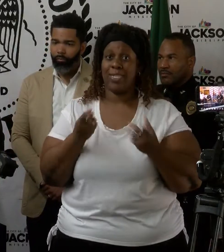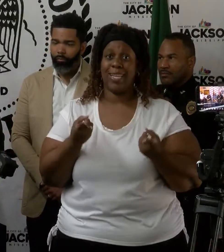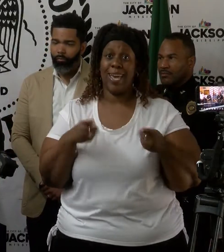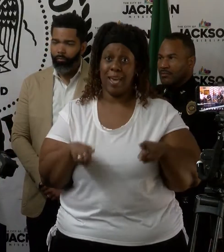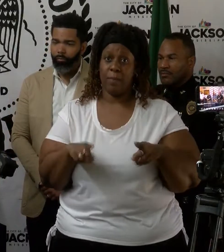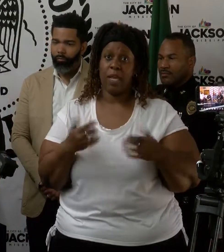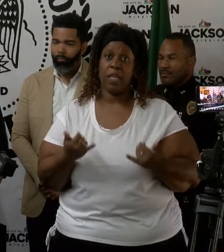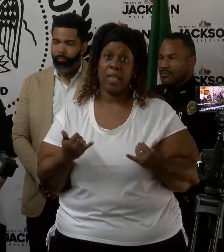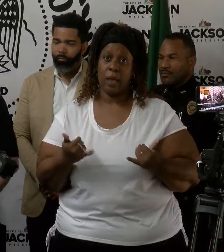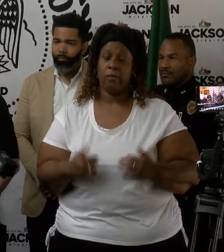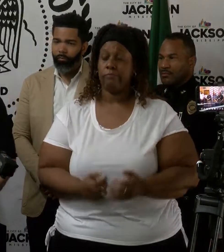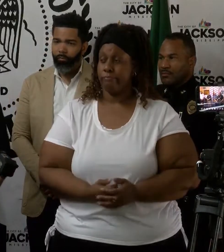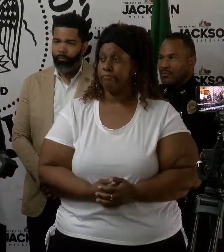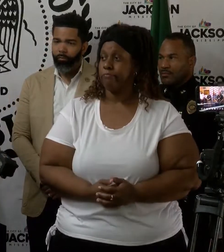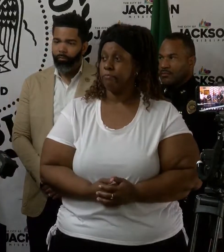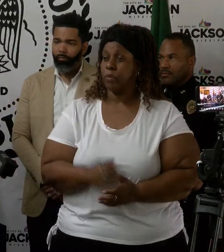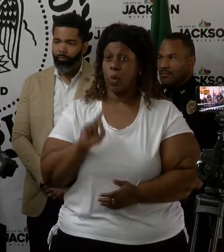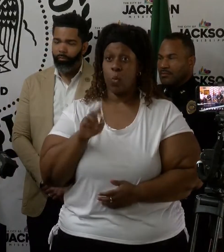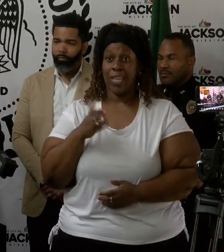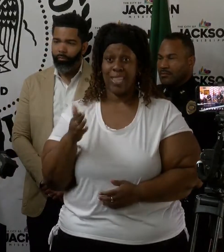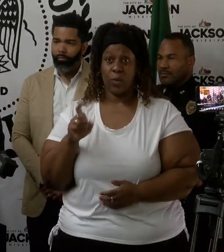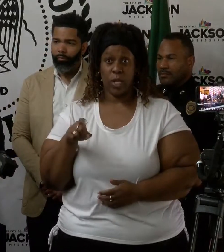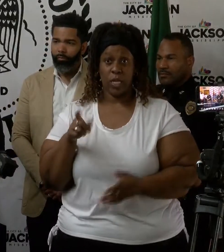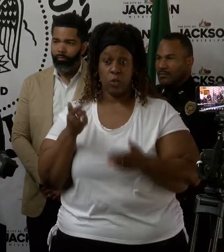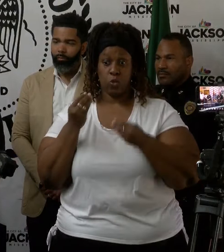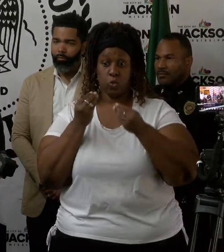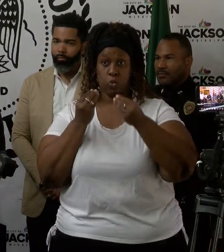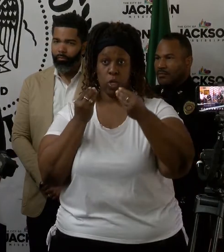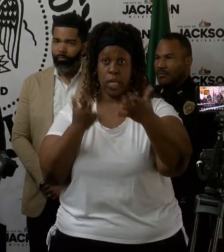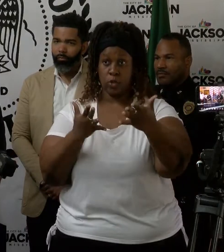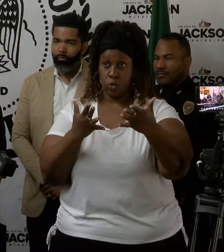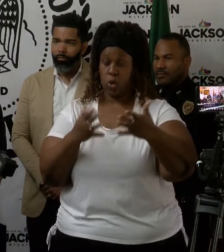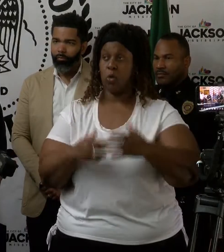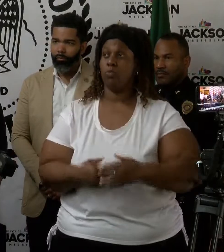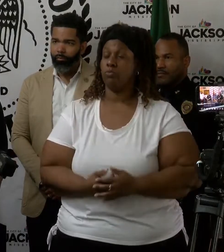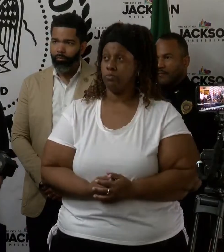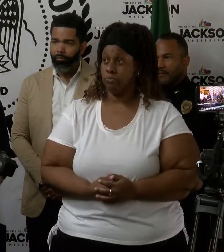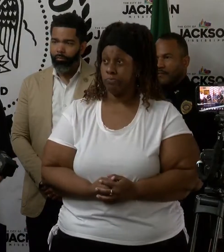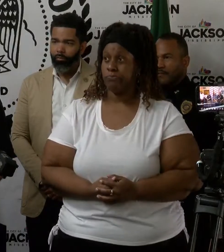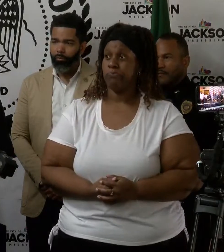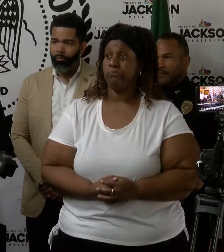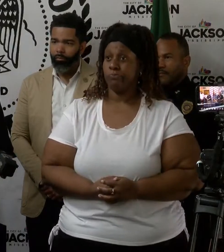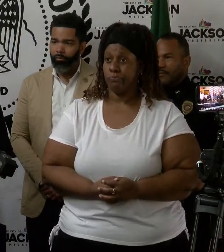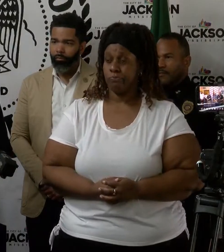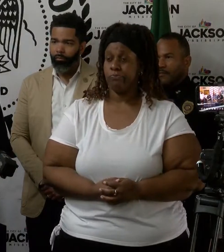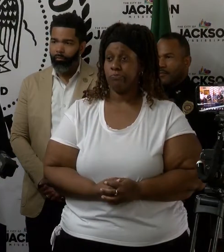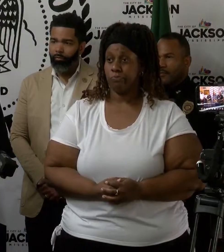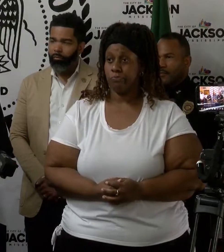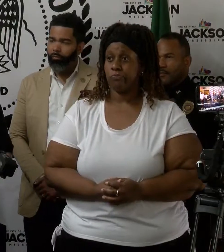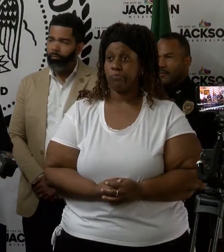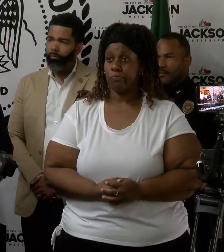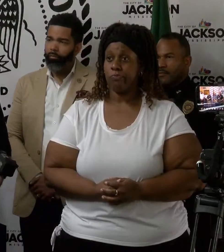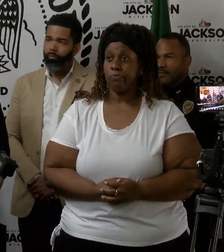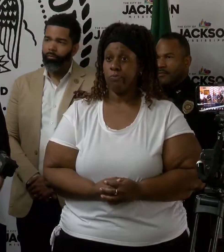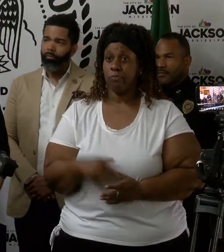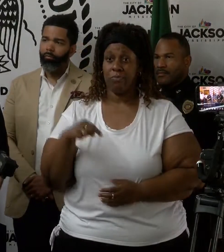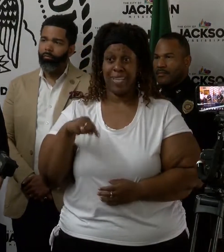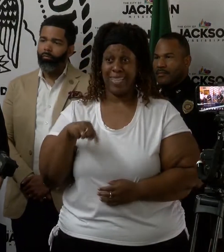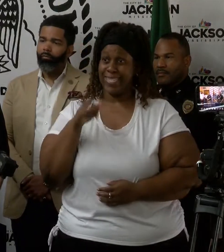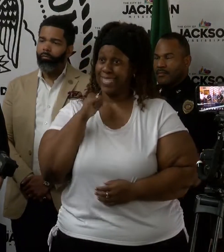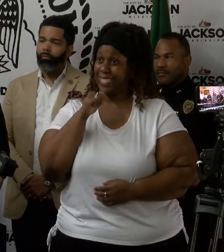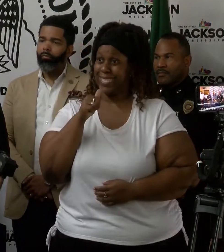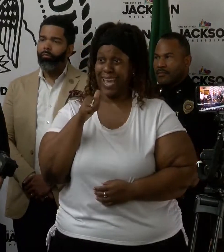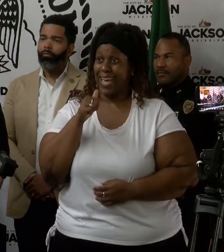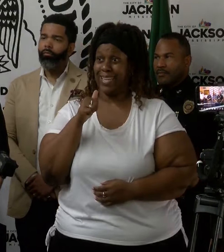on as we possibly can. One of the things that we need to let you guys know is the fact that this is not a short